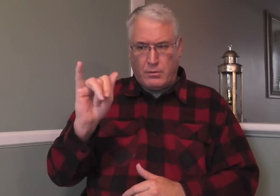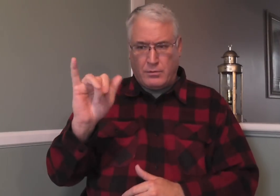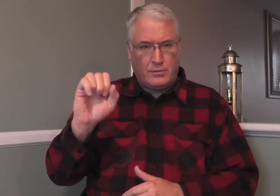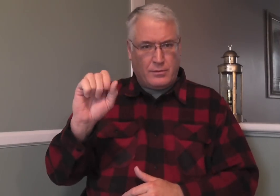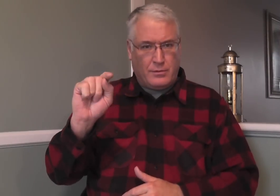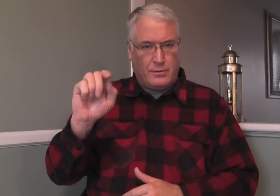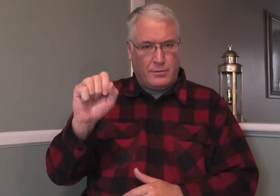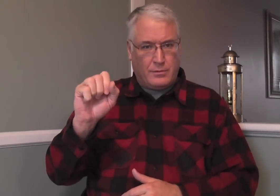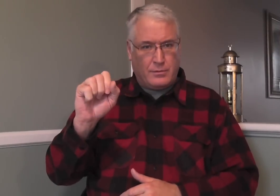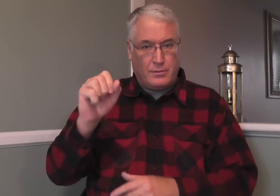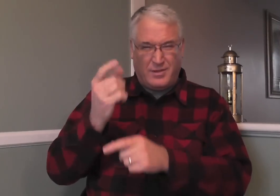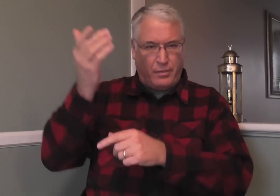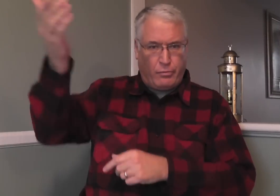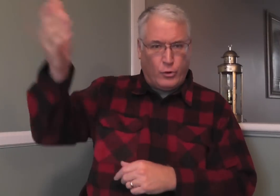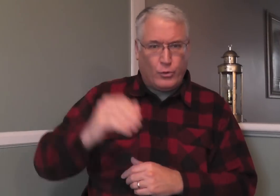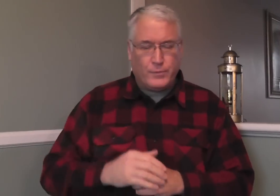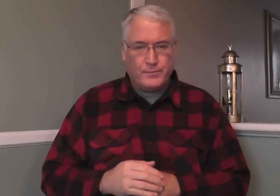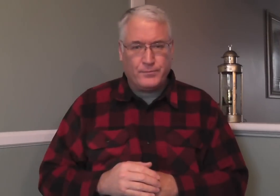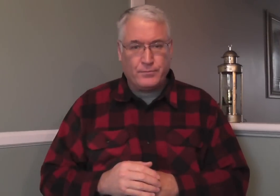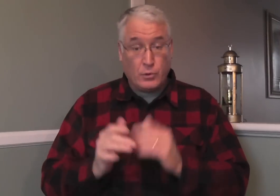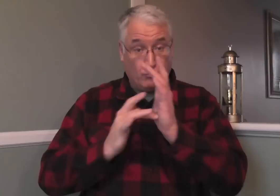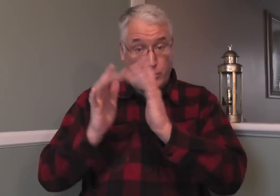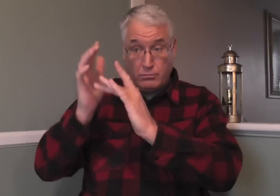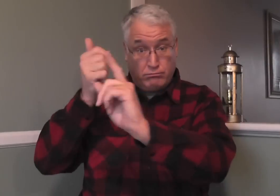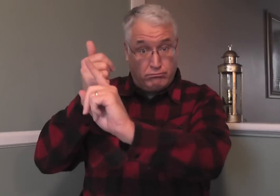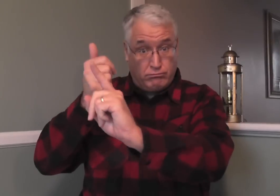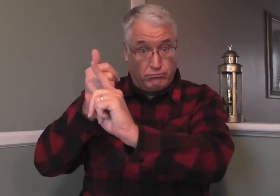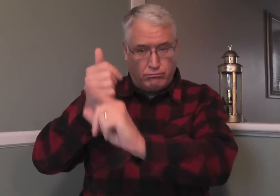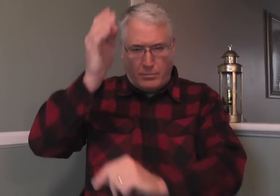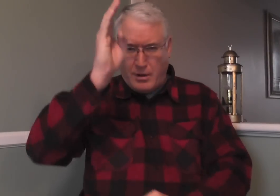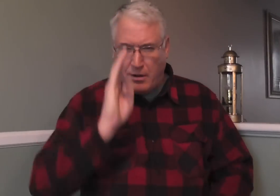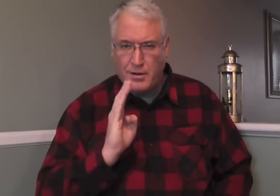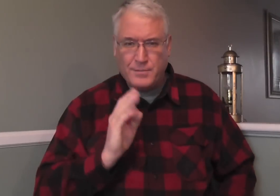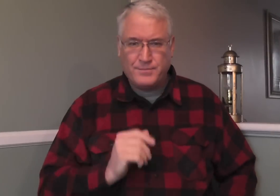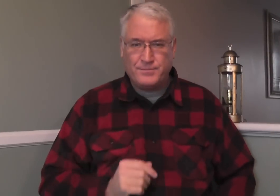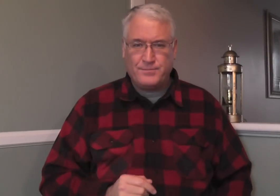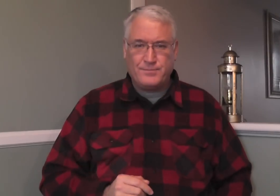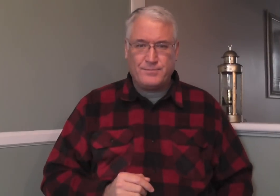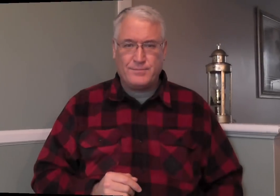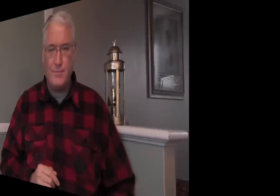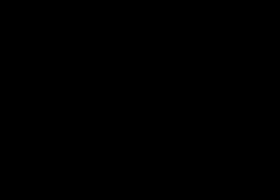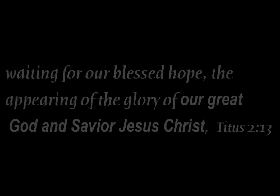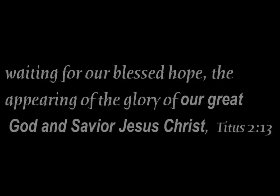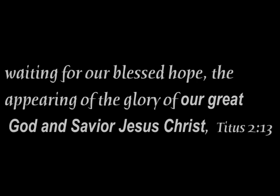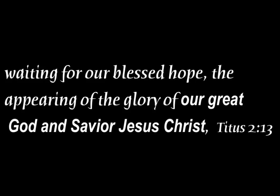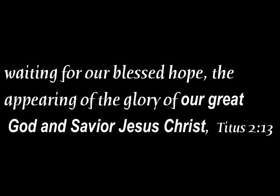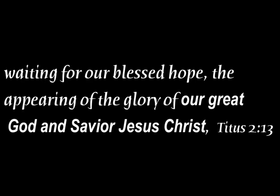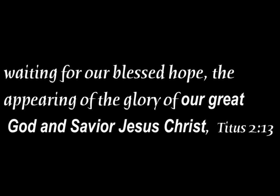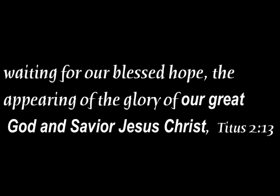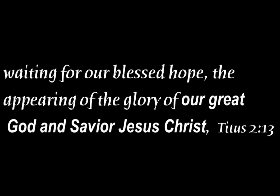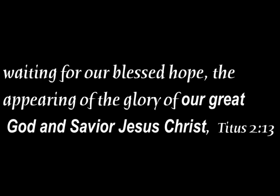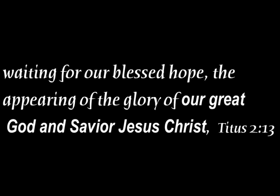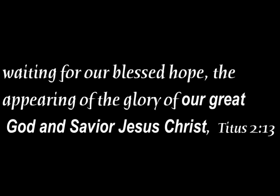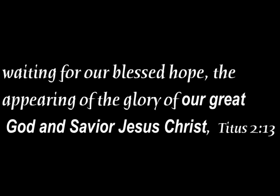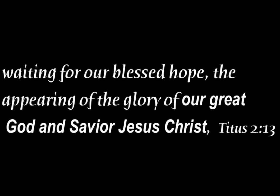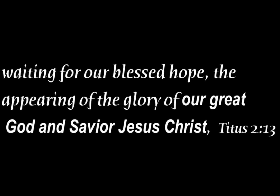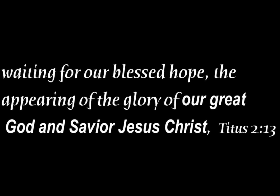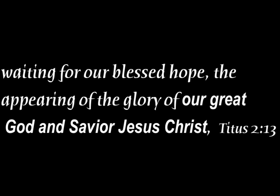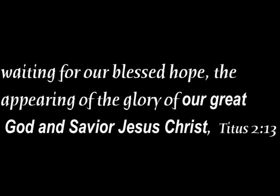Christ, Jesus, the Messiah, he is there. You believe in God. Waiting for our blessed hope. The